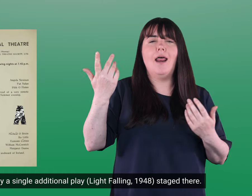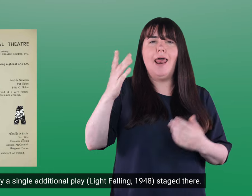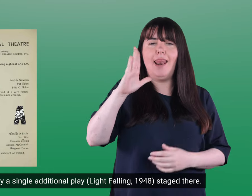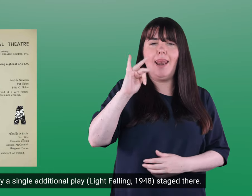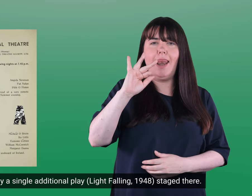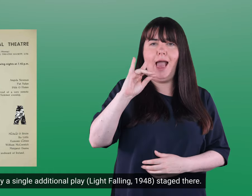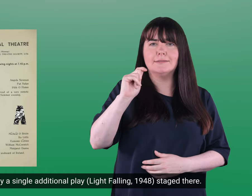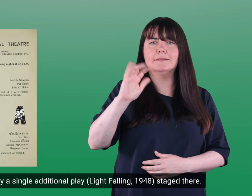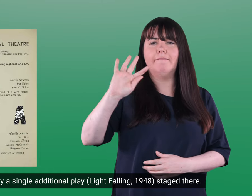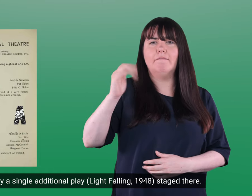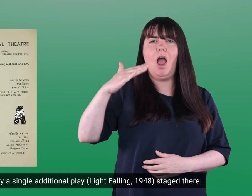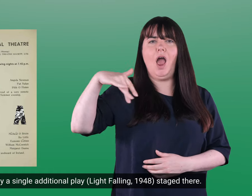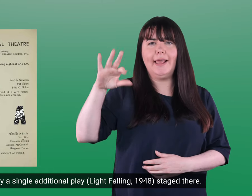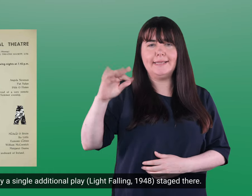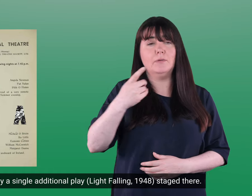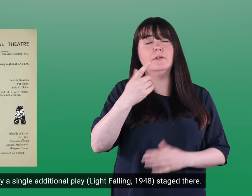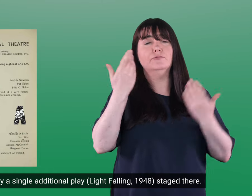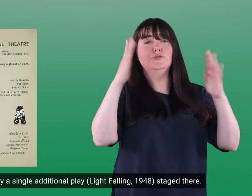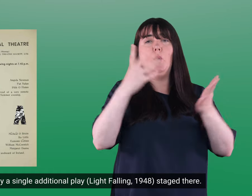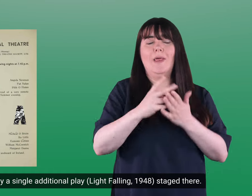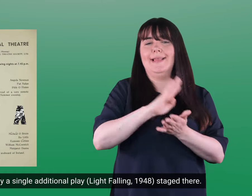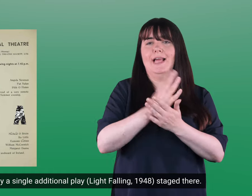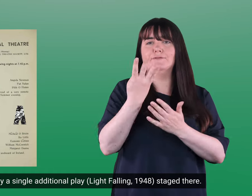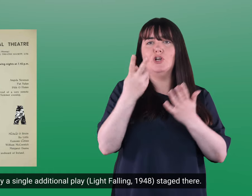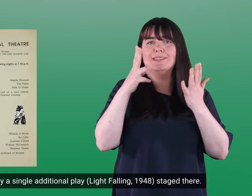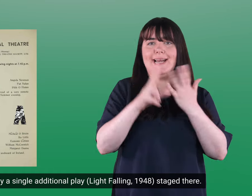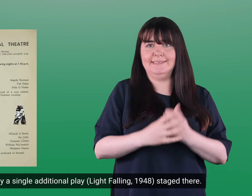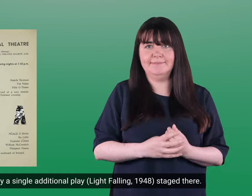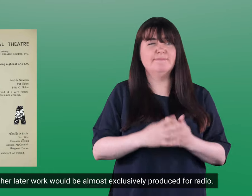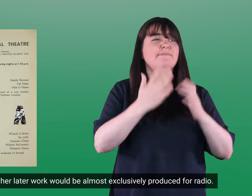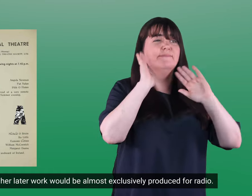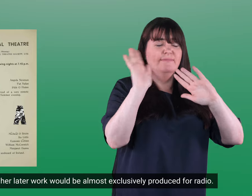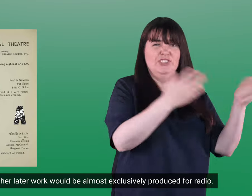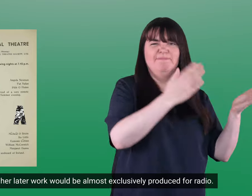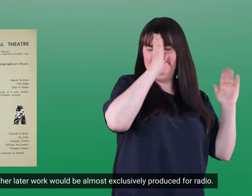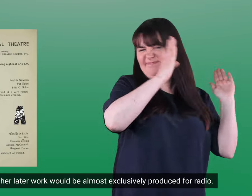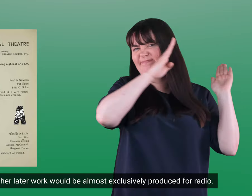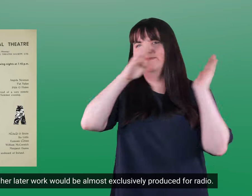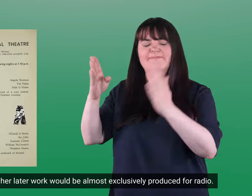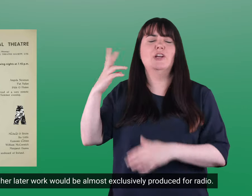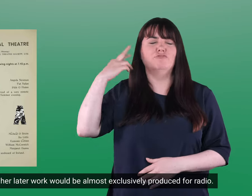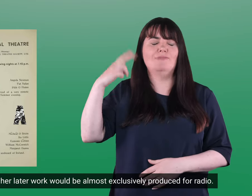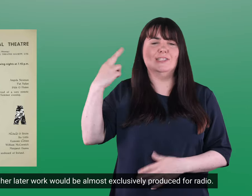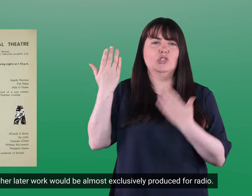Light Falling 1948 staged there. A great deal of her later work would be almost